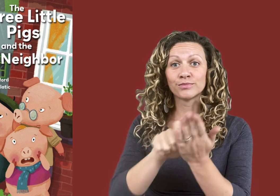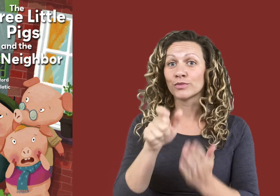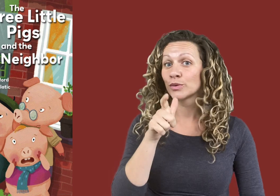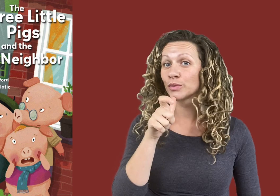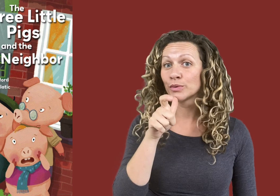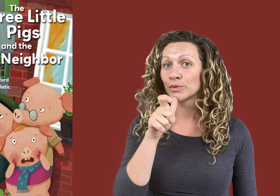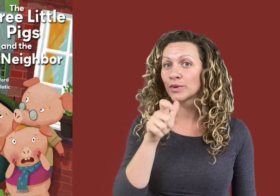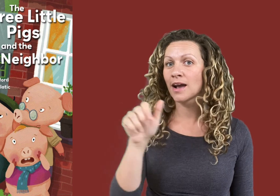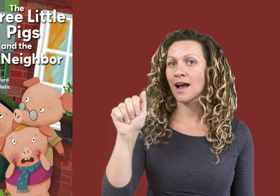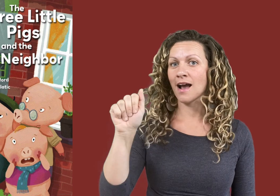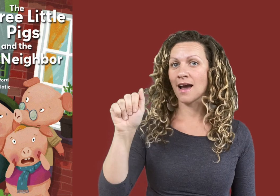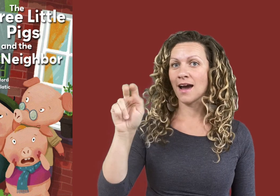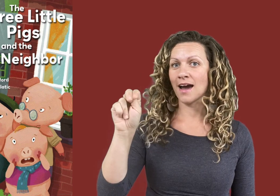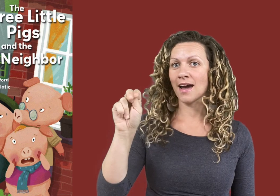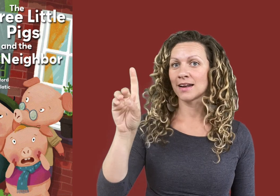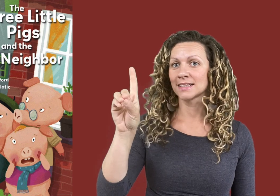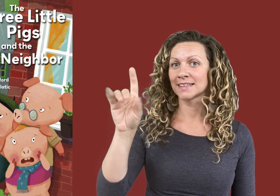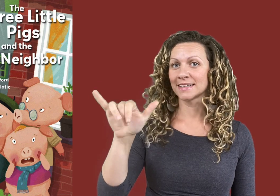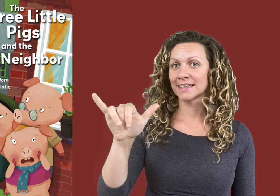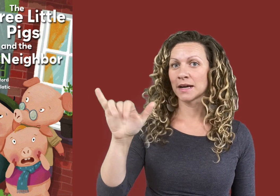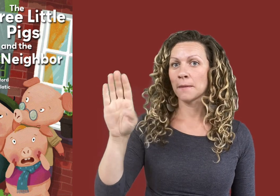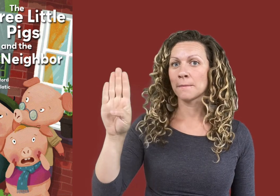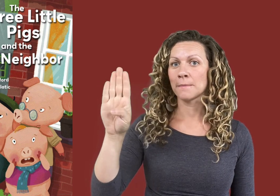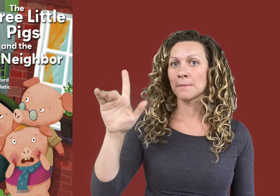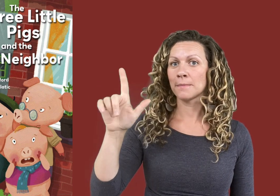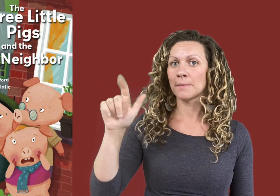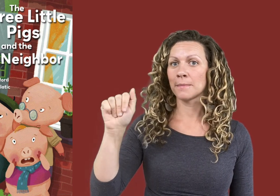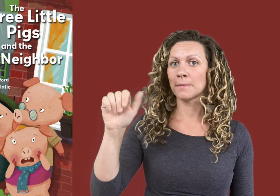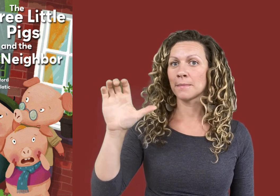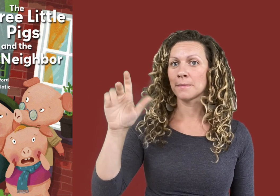by Andy Blackford